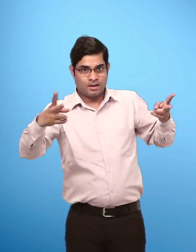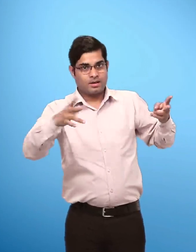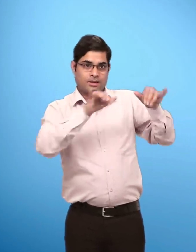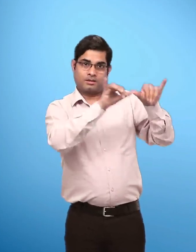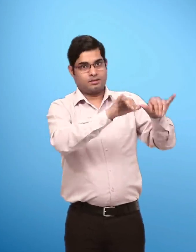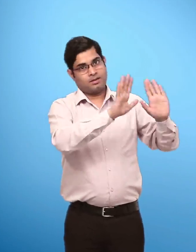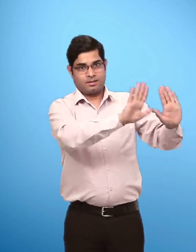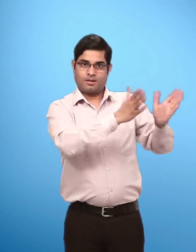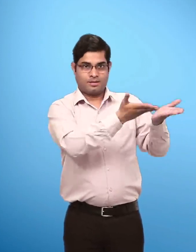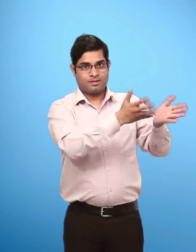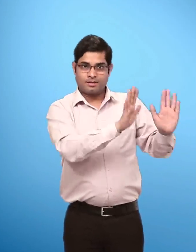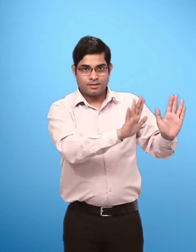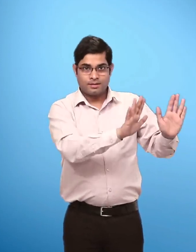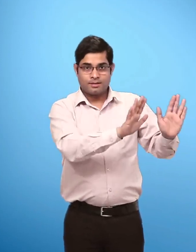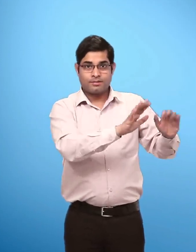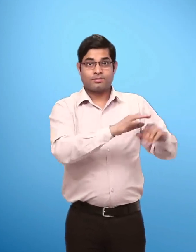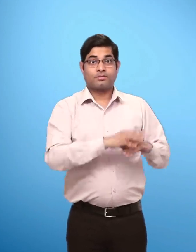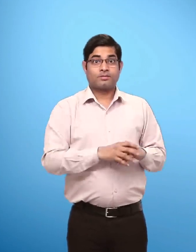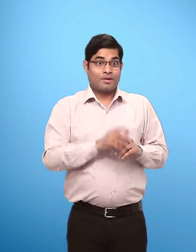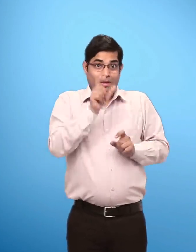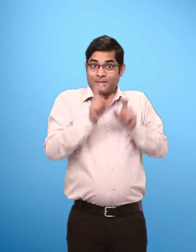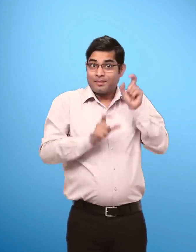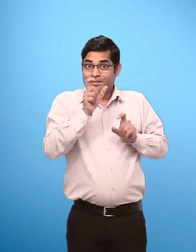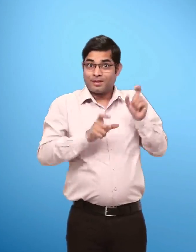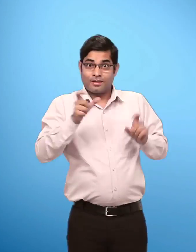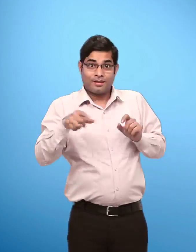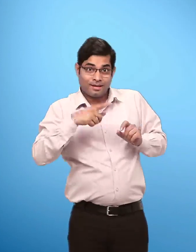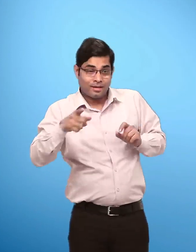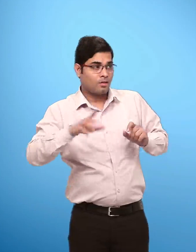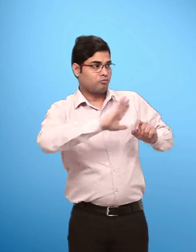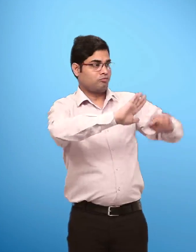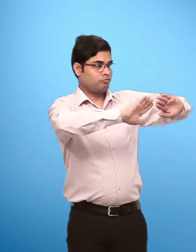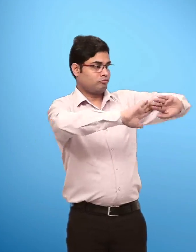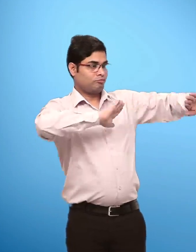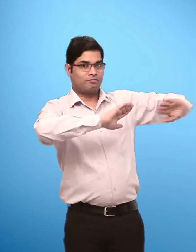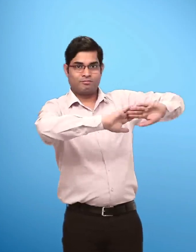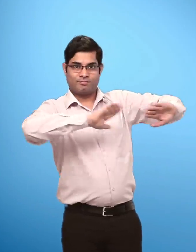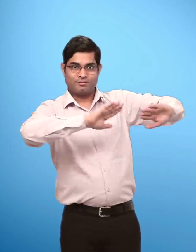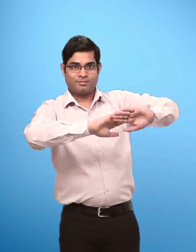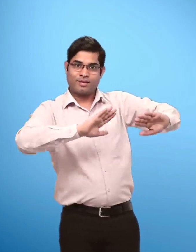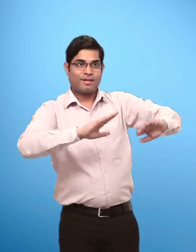different enclosures and are visible to people from a safe distance.